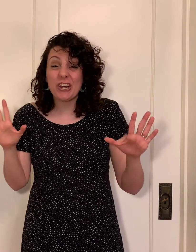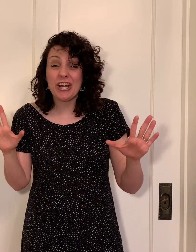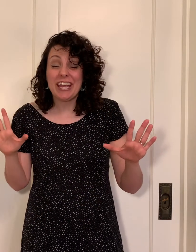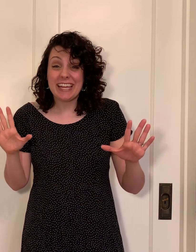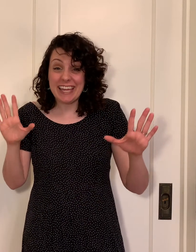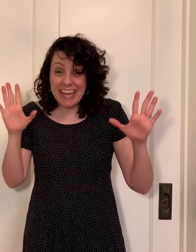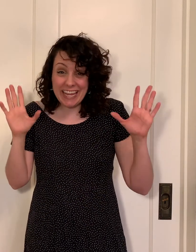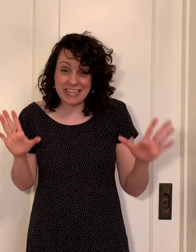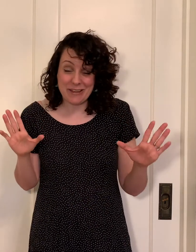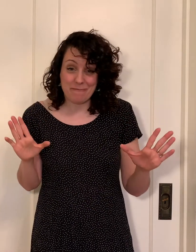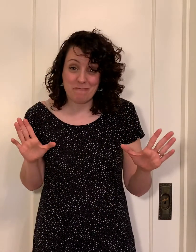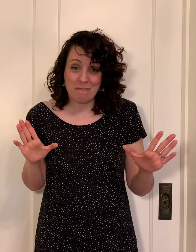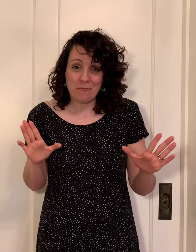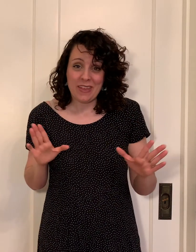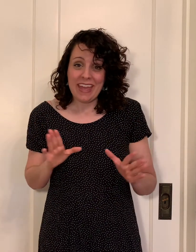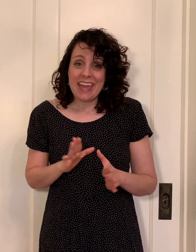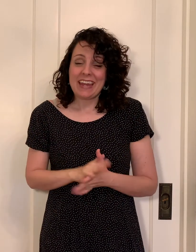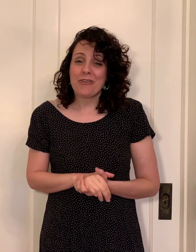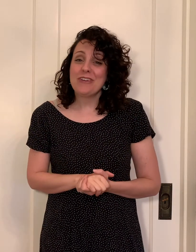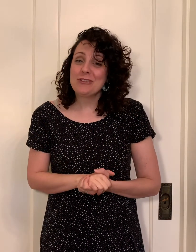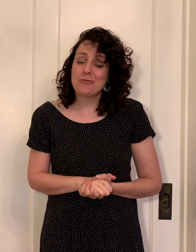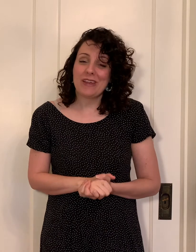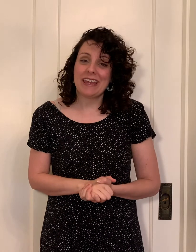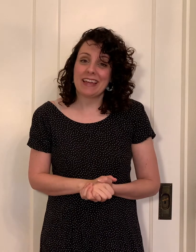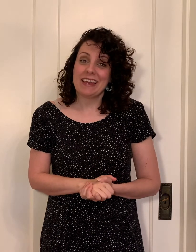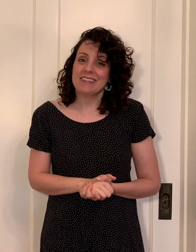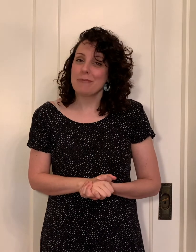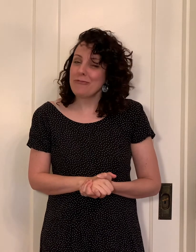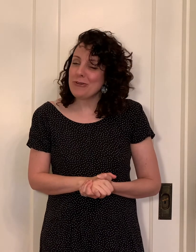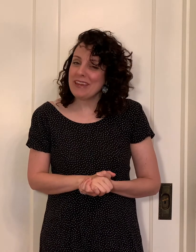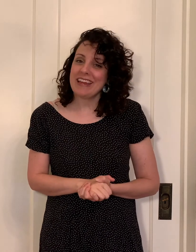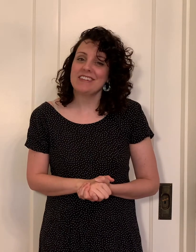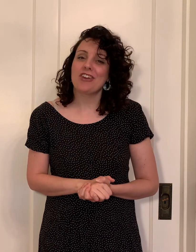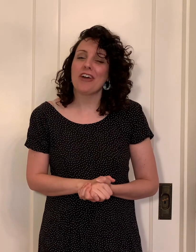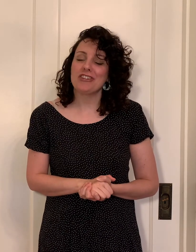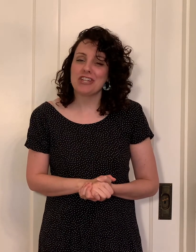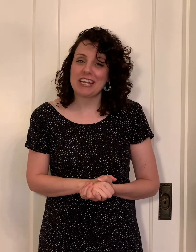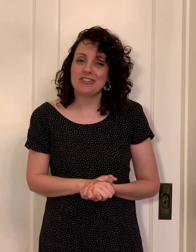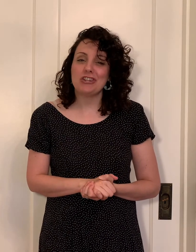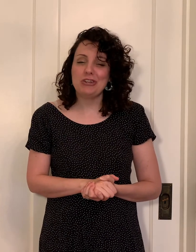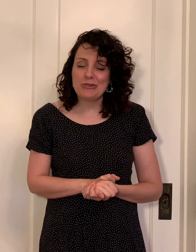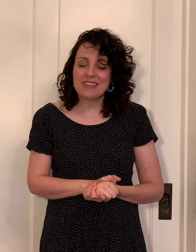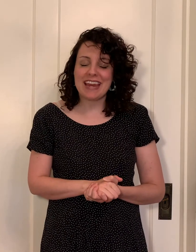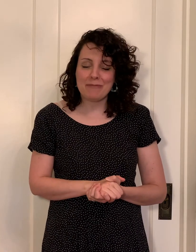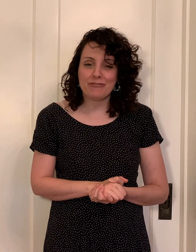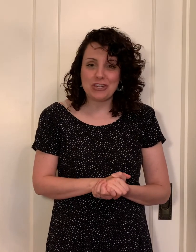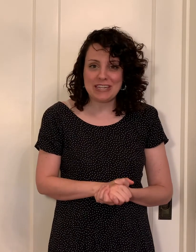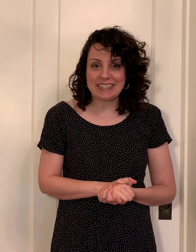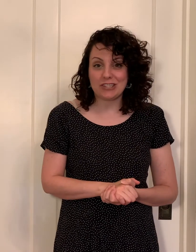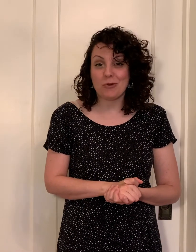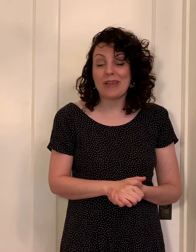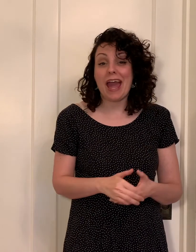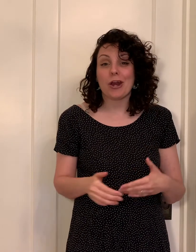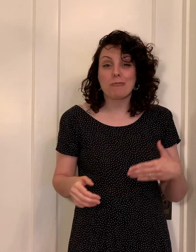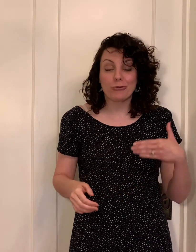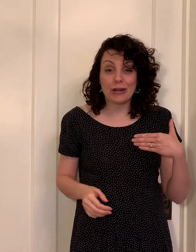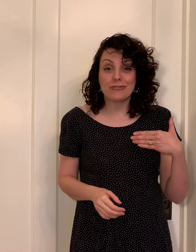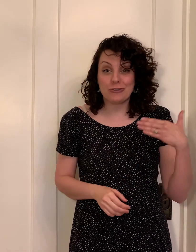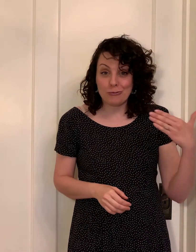kingdom now this week some of you kids got the chance to use the name of jesus when we had our prayer zoom